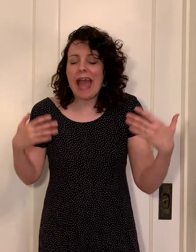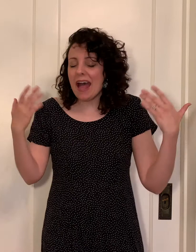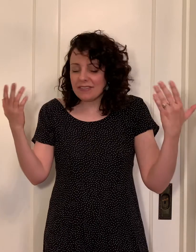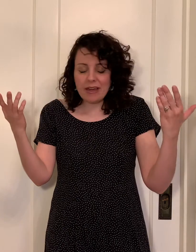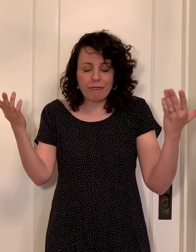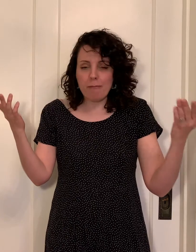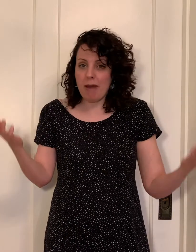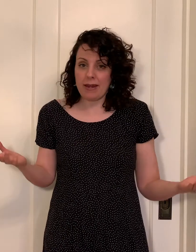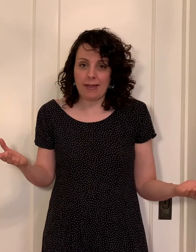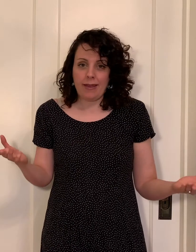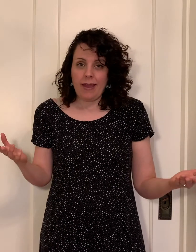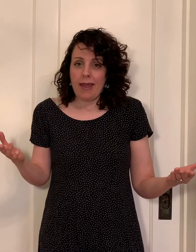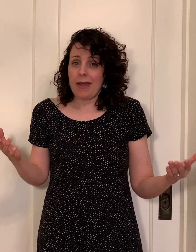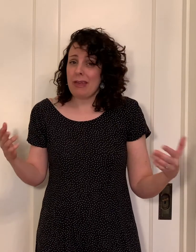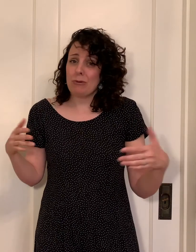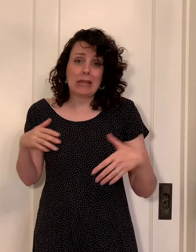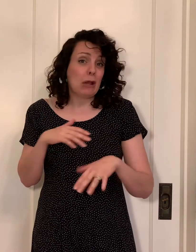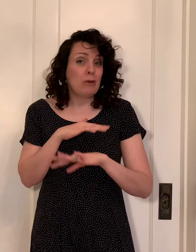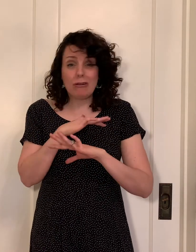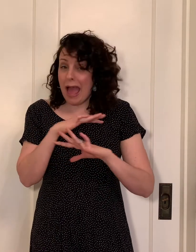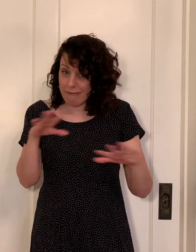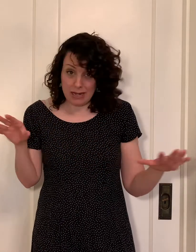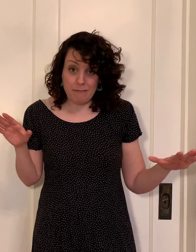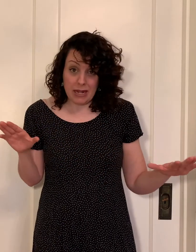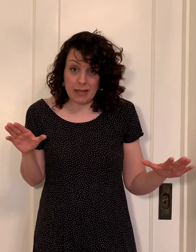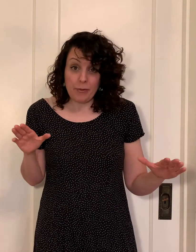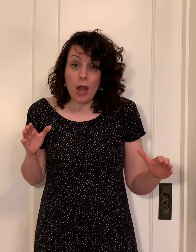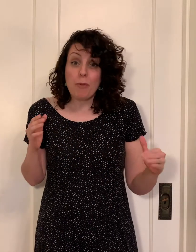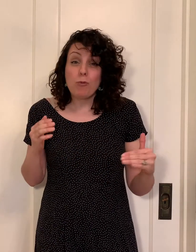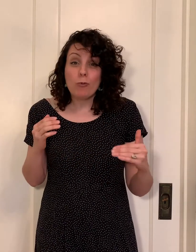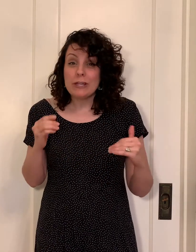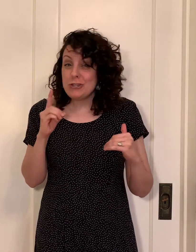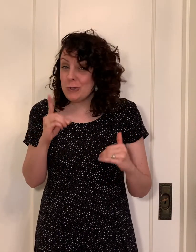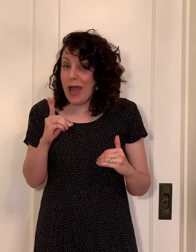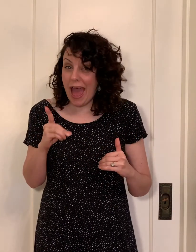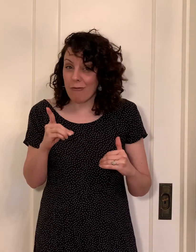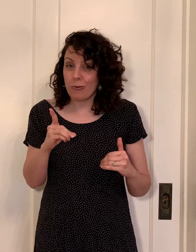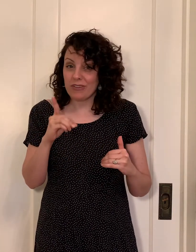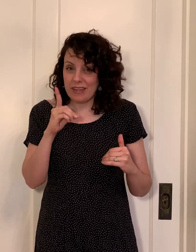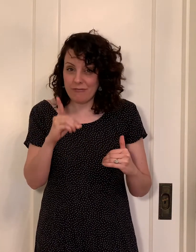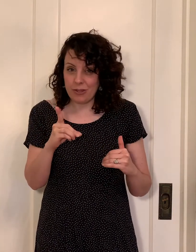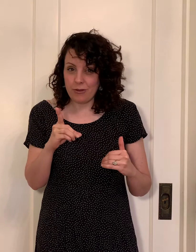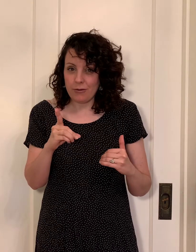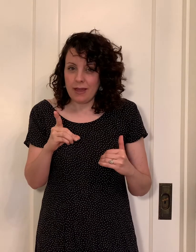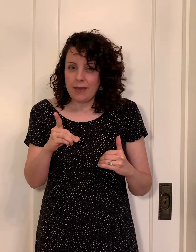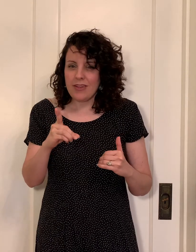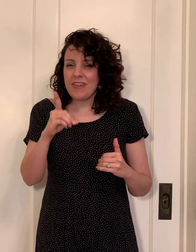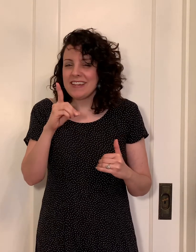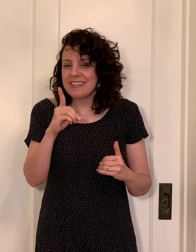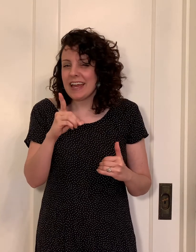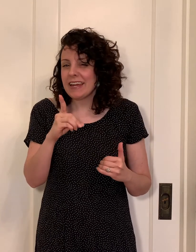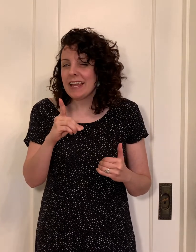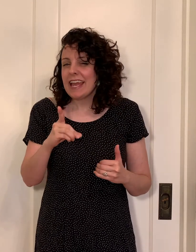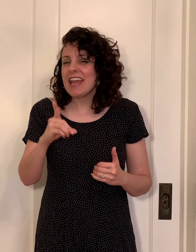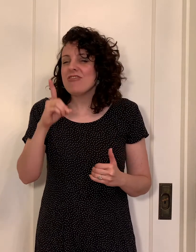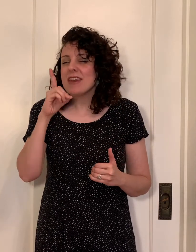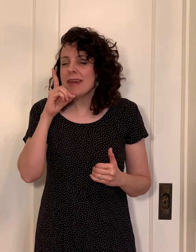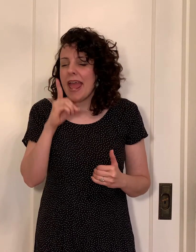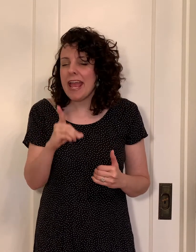asked them for money and they were like we don't have any money but what we do have we'll give you then they said in the name